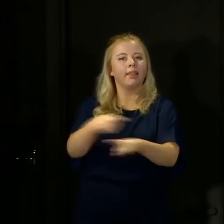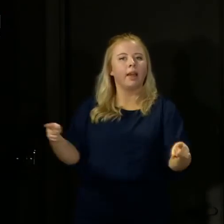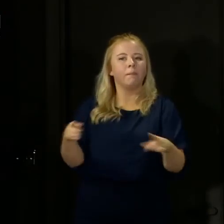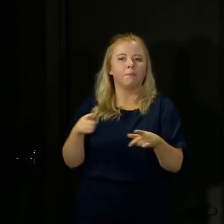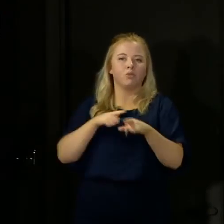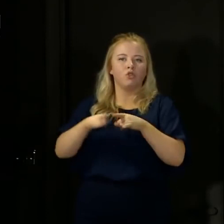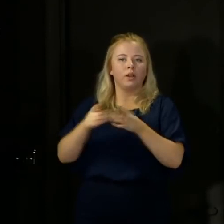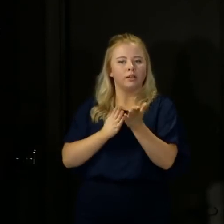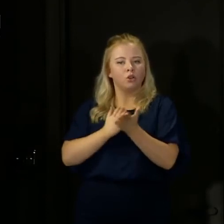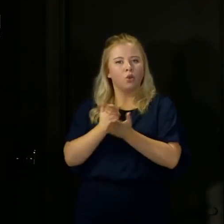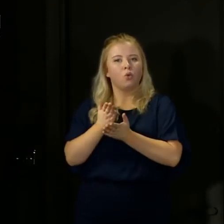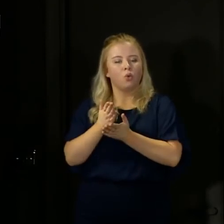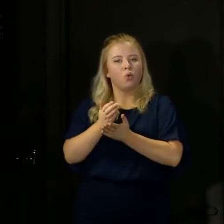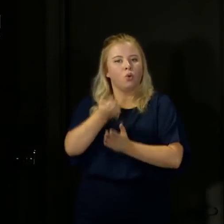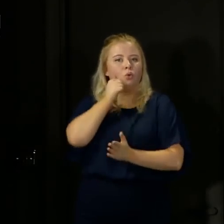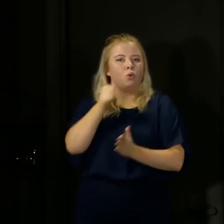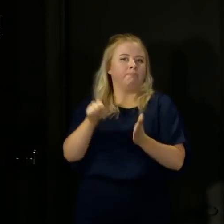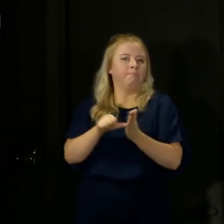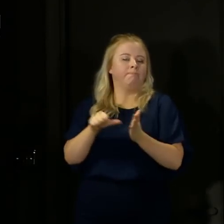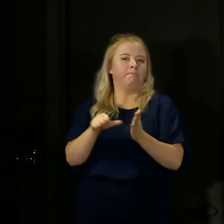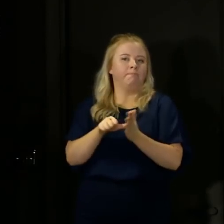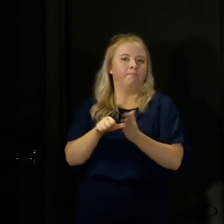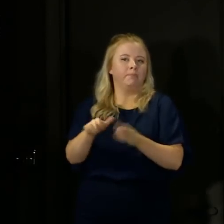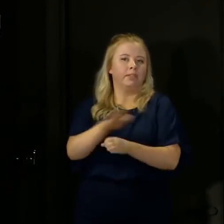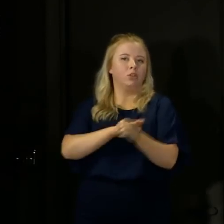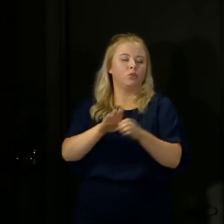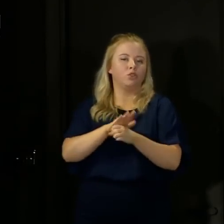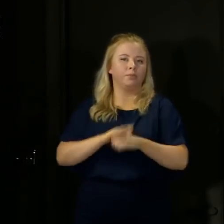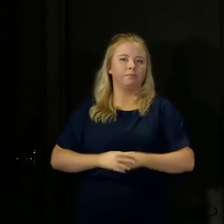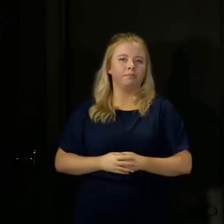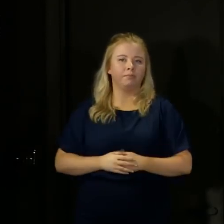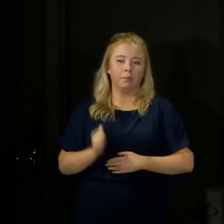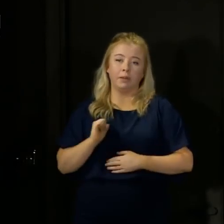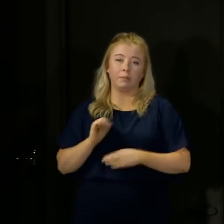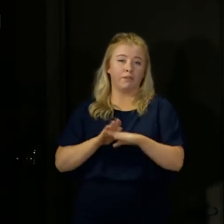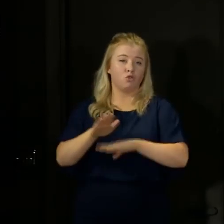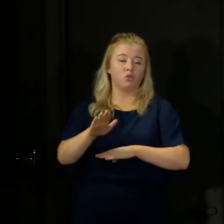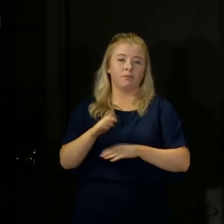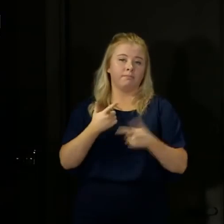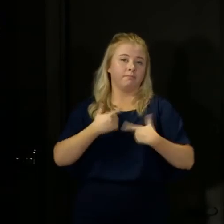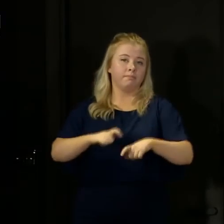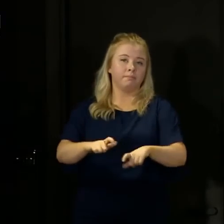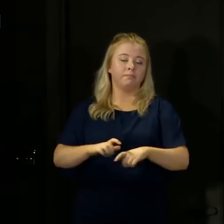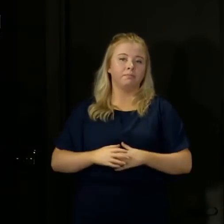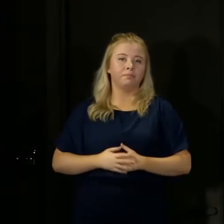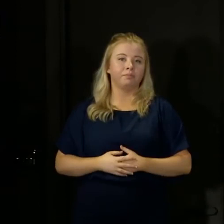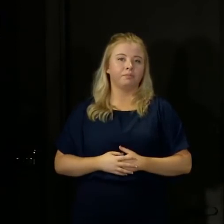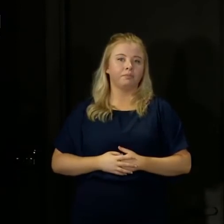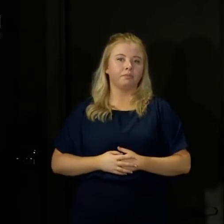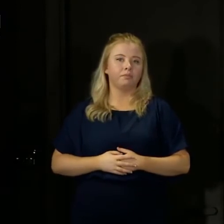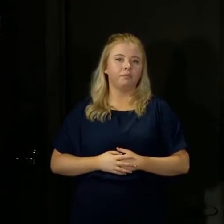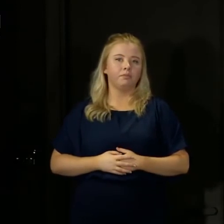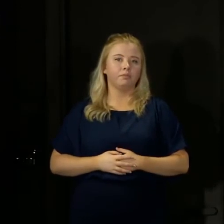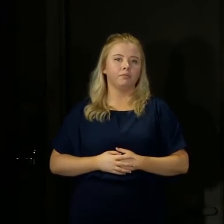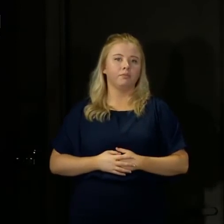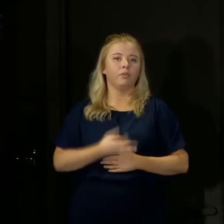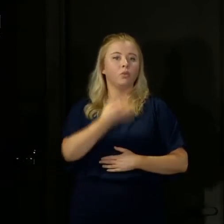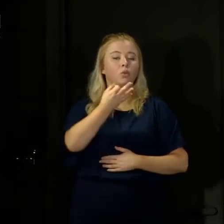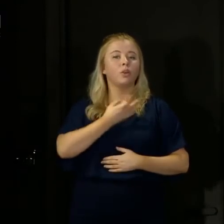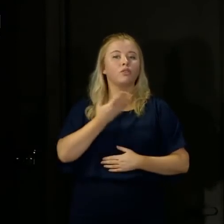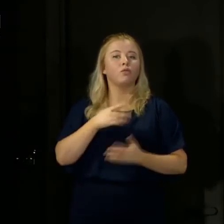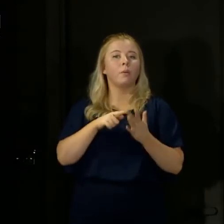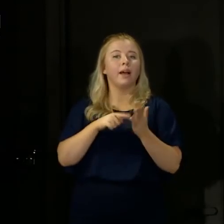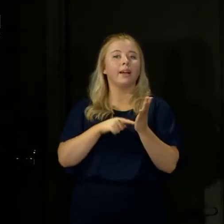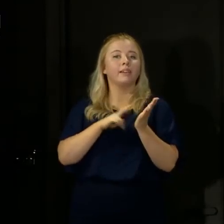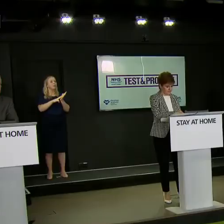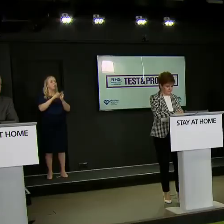navigate through what is a difficult situation now and undoubtedly in the period to come. Peter McMahon from ITV